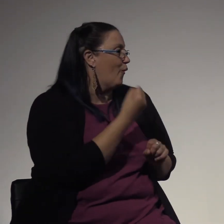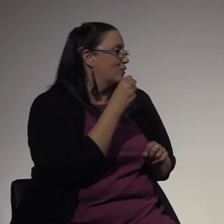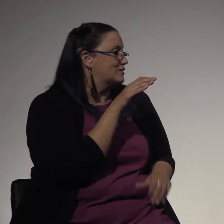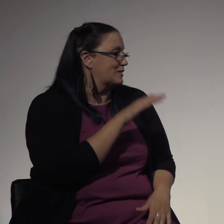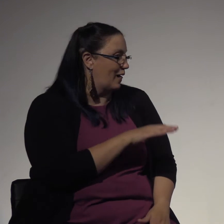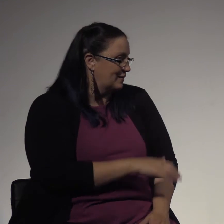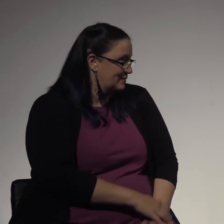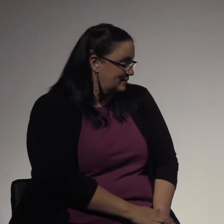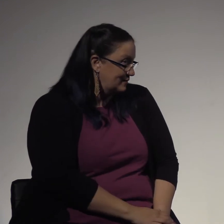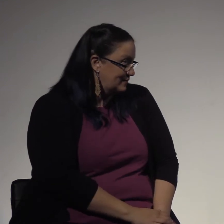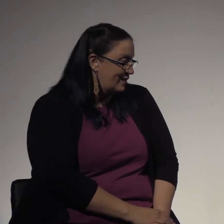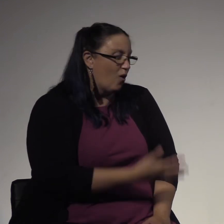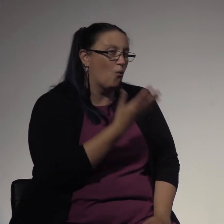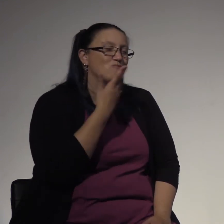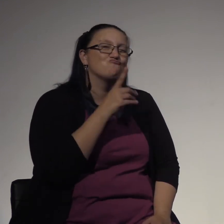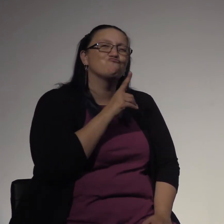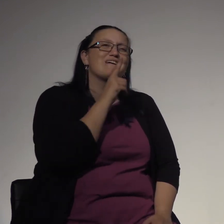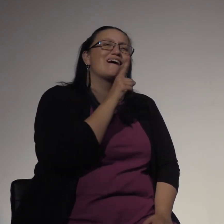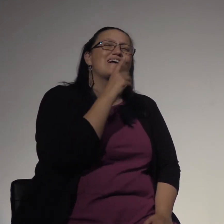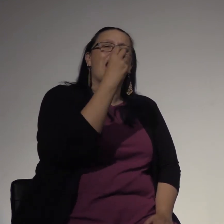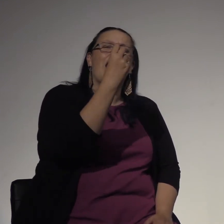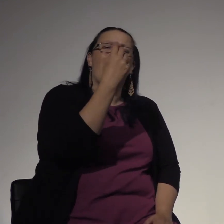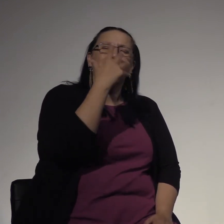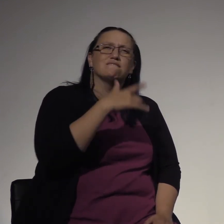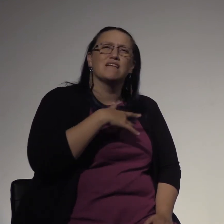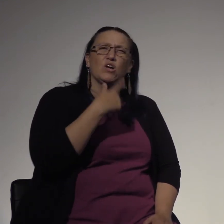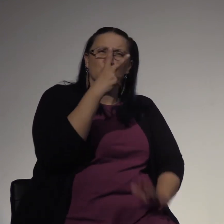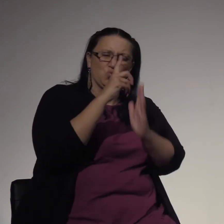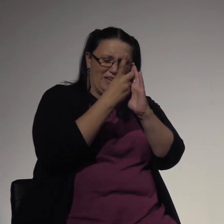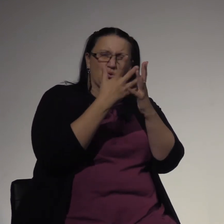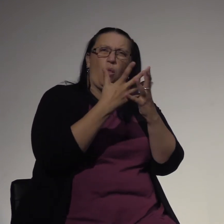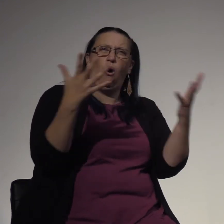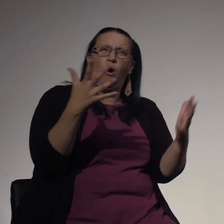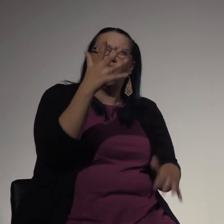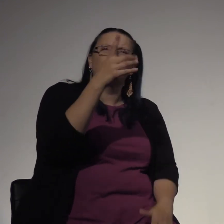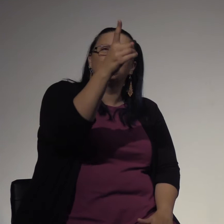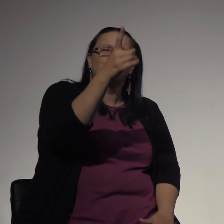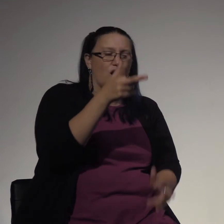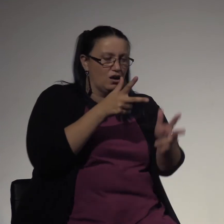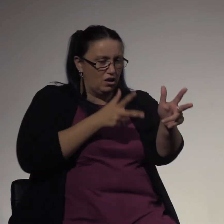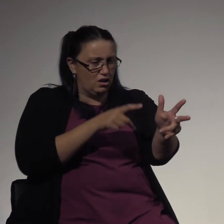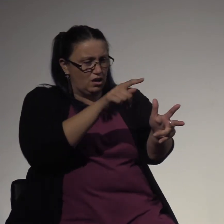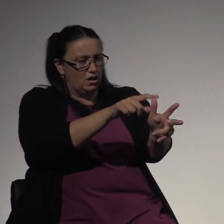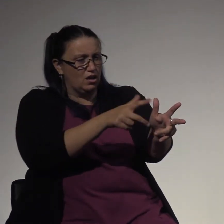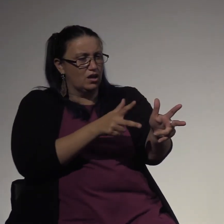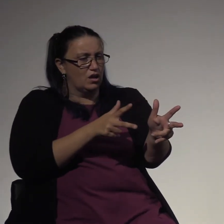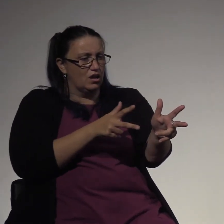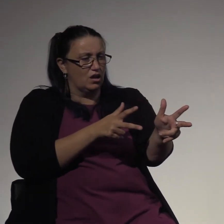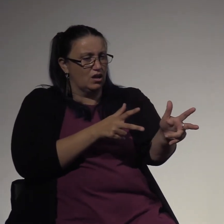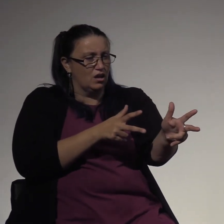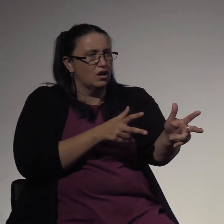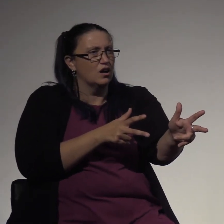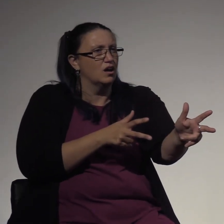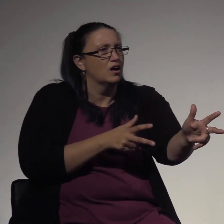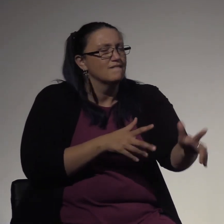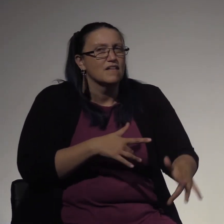When the red light feels like it is two minutes too long and the car in front of me is squeezing in like an unwanted